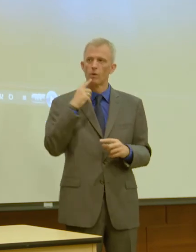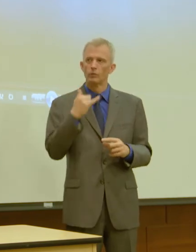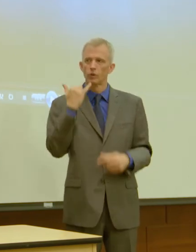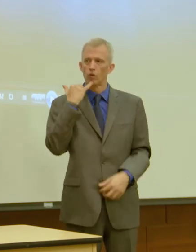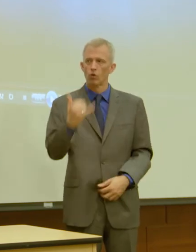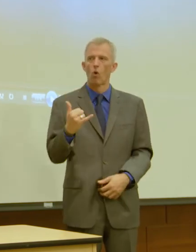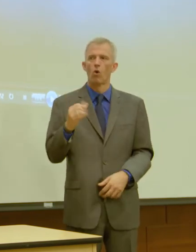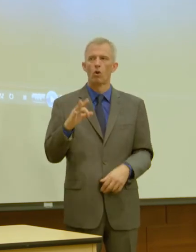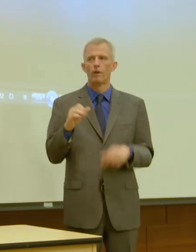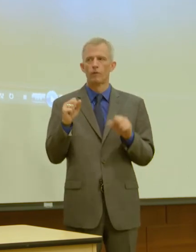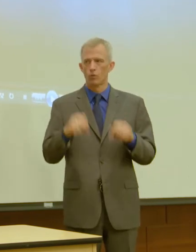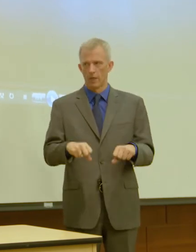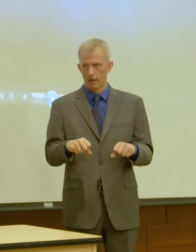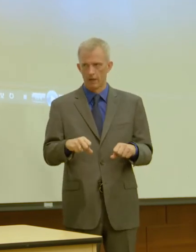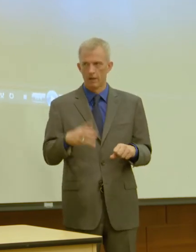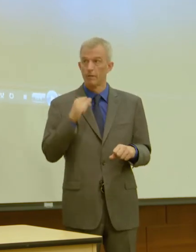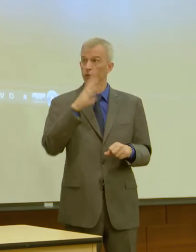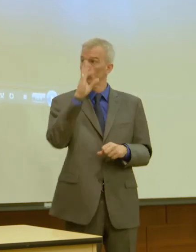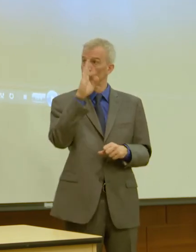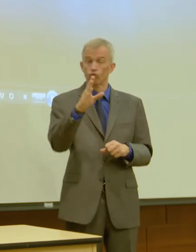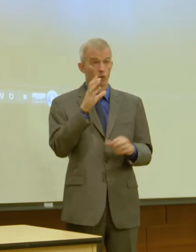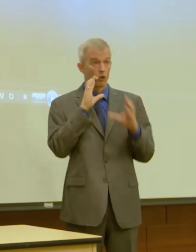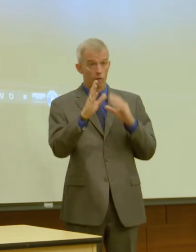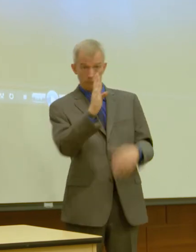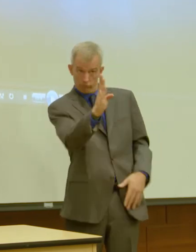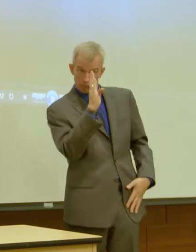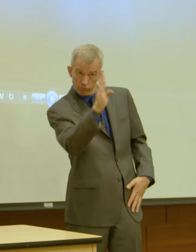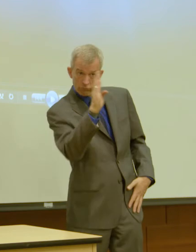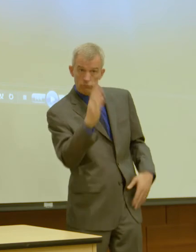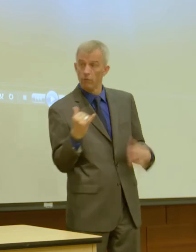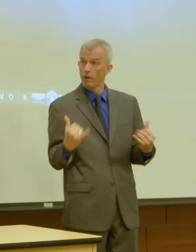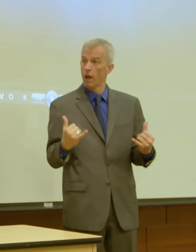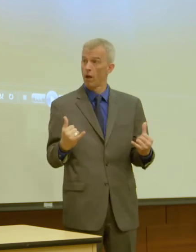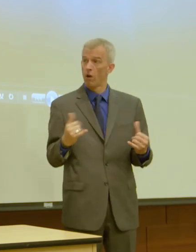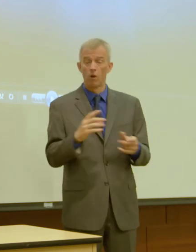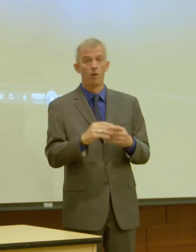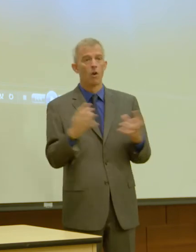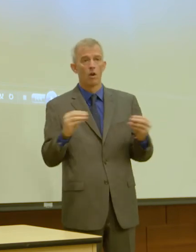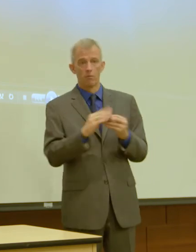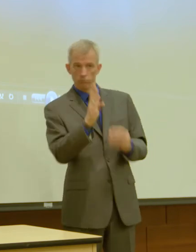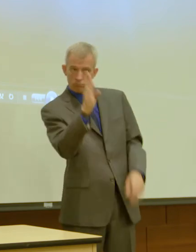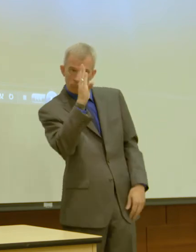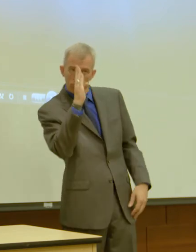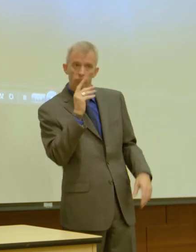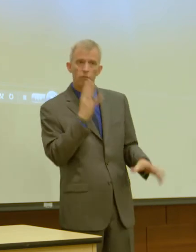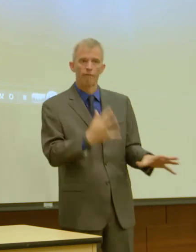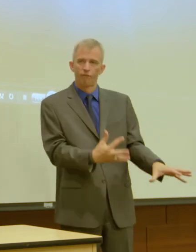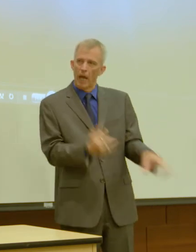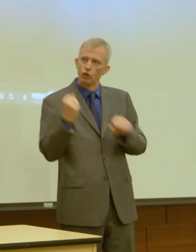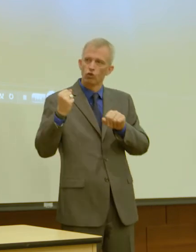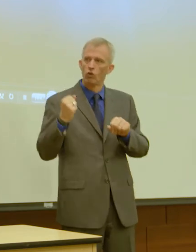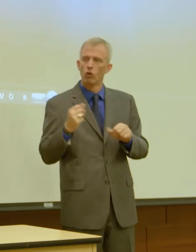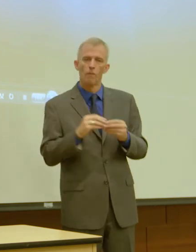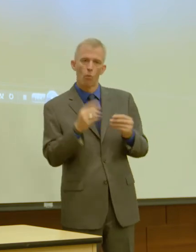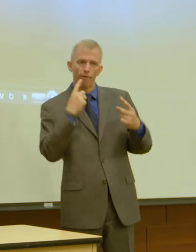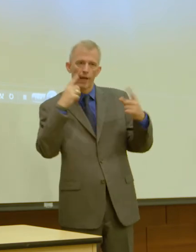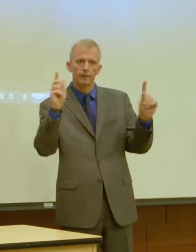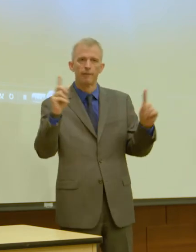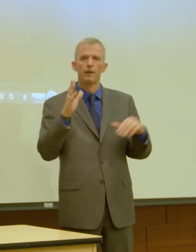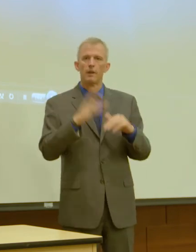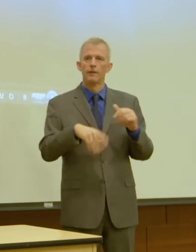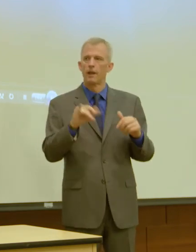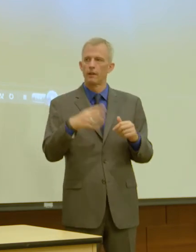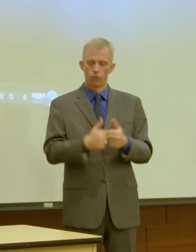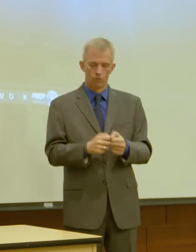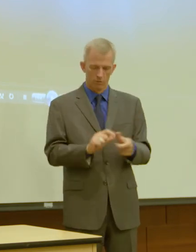Because a direct conversation we're having right now is a lot more direct, a lot more efficient, and a lot more effective than if we're